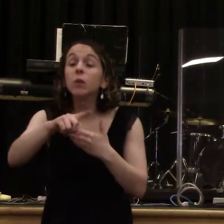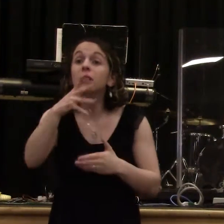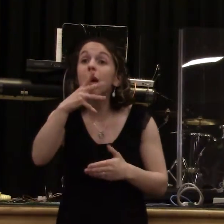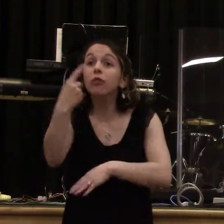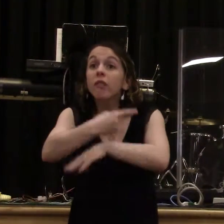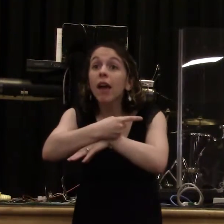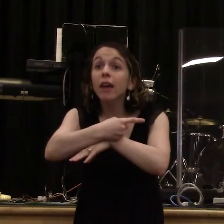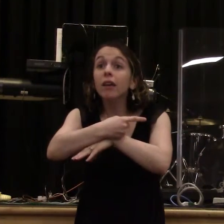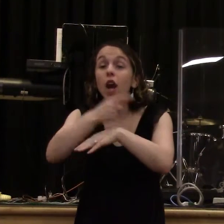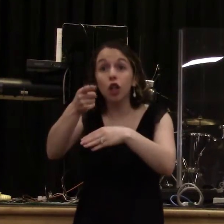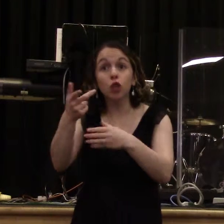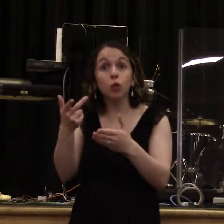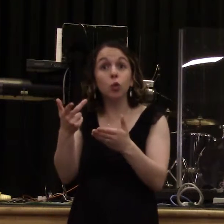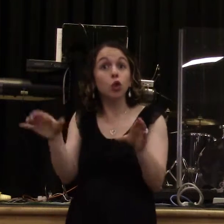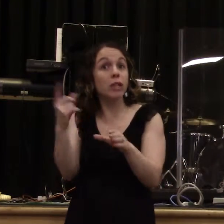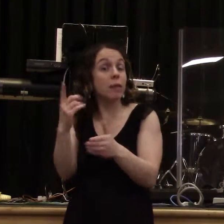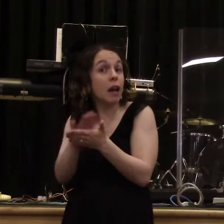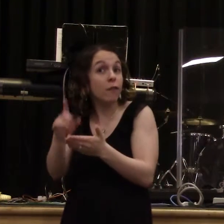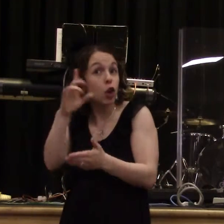be treated? Somebody say amen. Hallelujah.